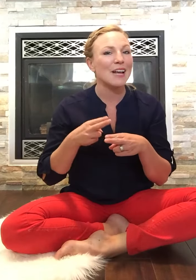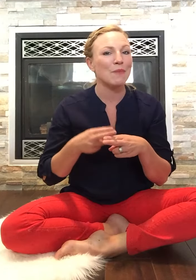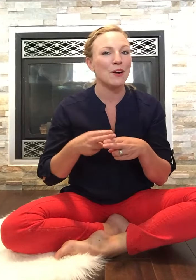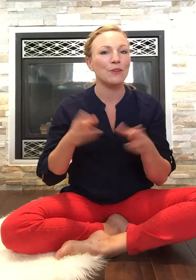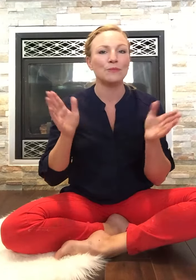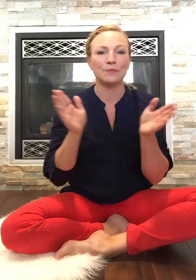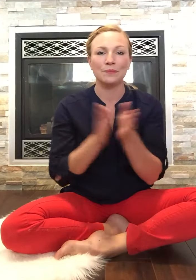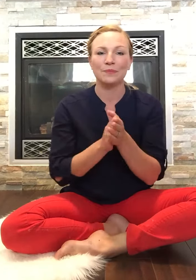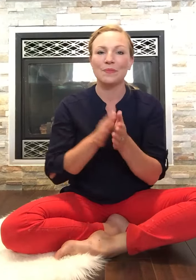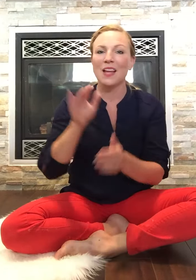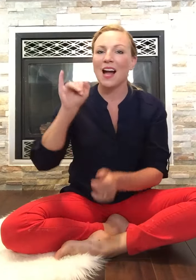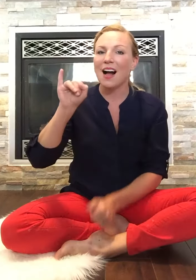-o.